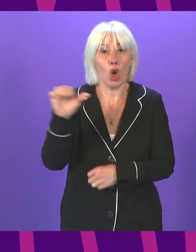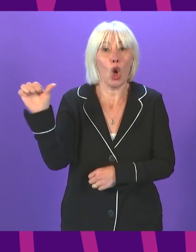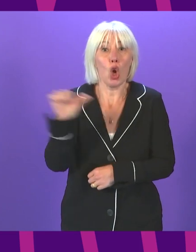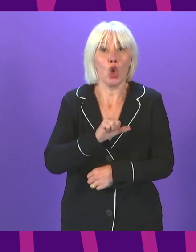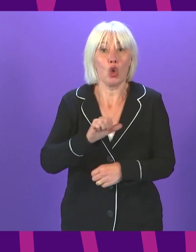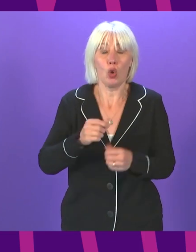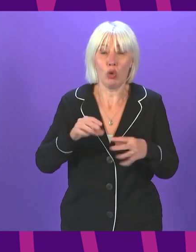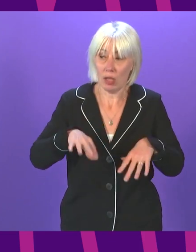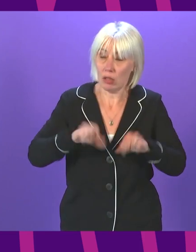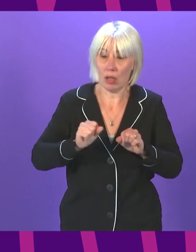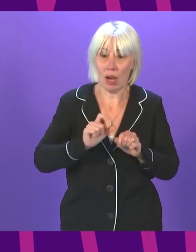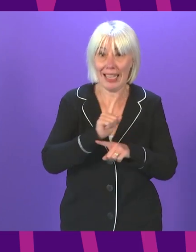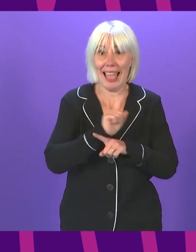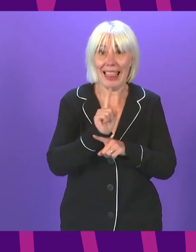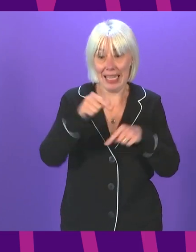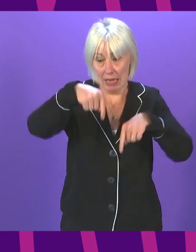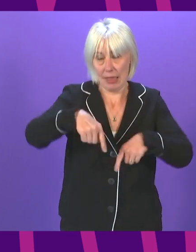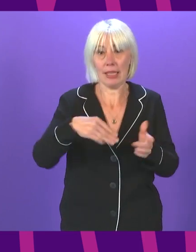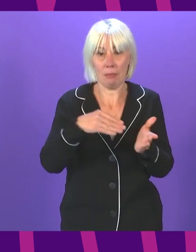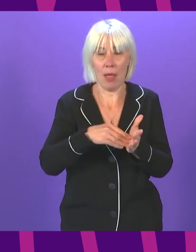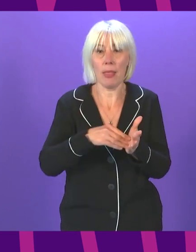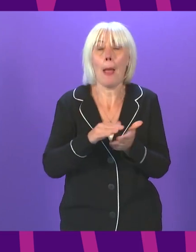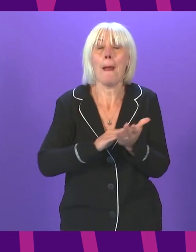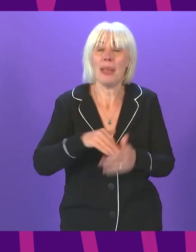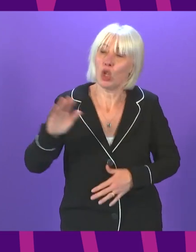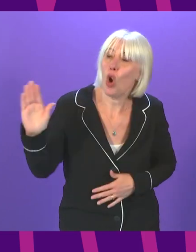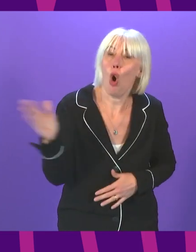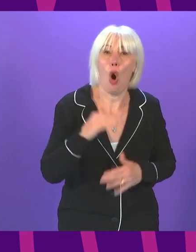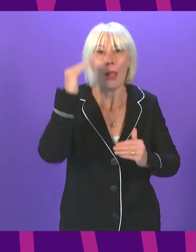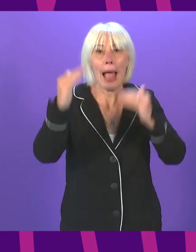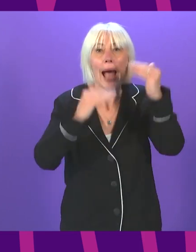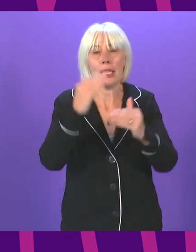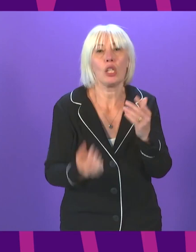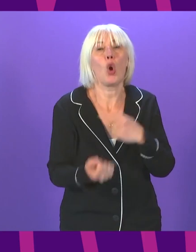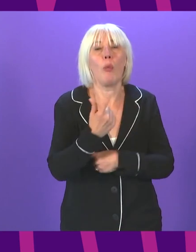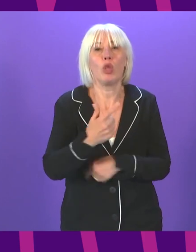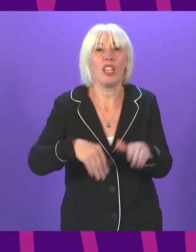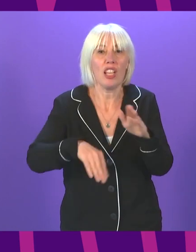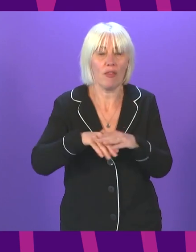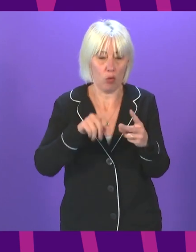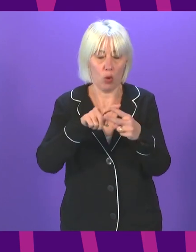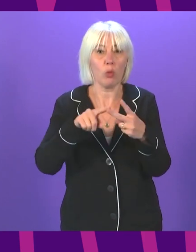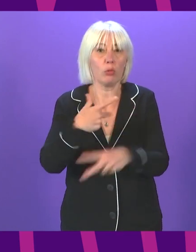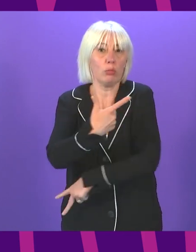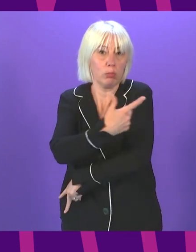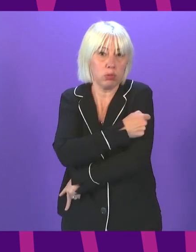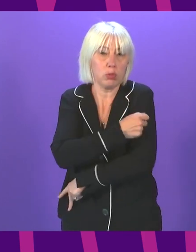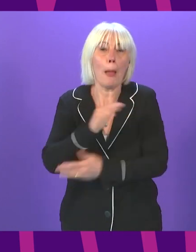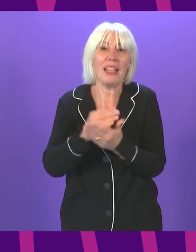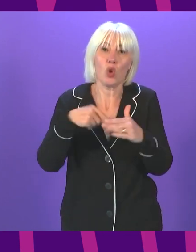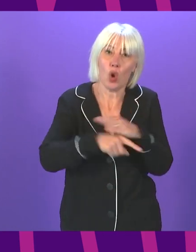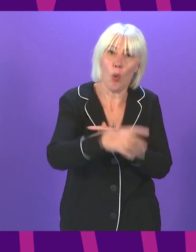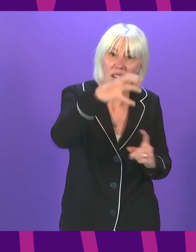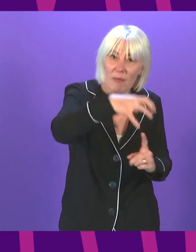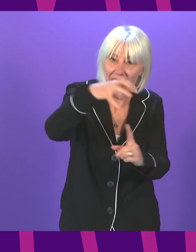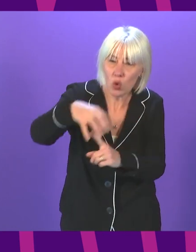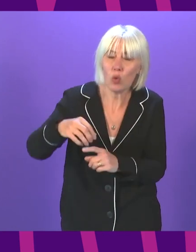later this month once all adults have had the opportunity to be fully vaccinated for the following events and venues. Firstly,